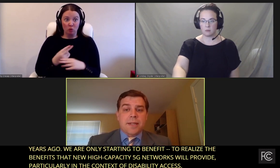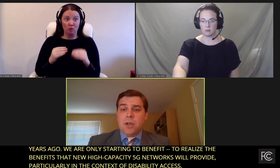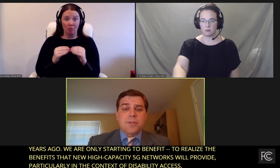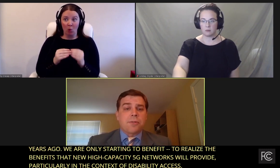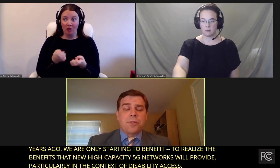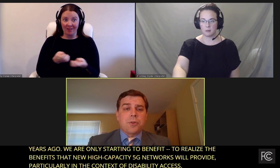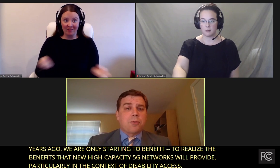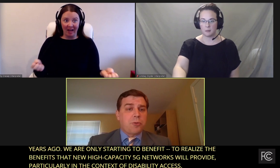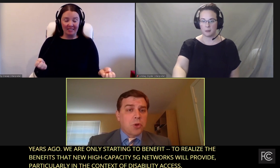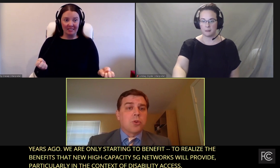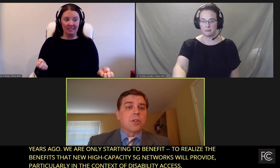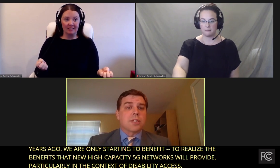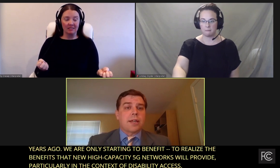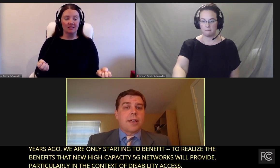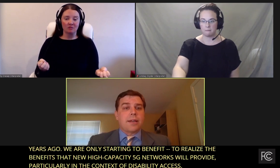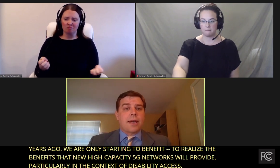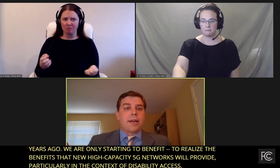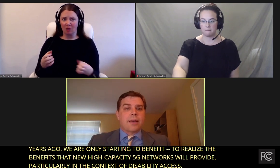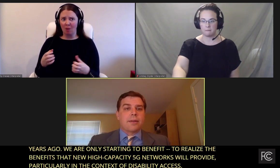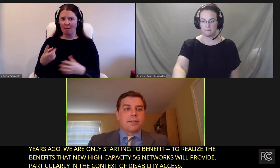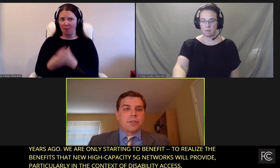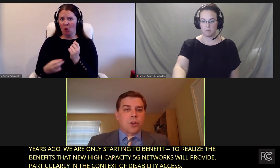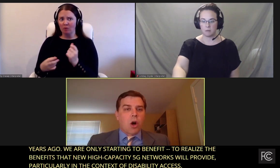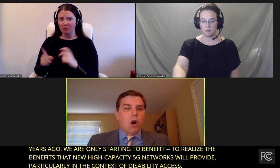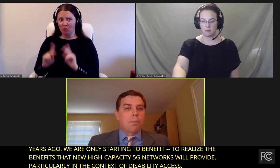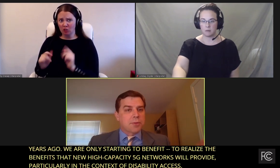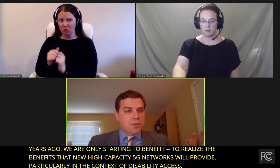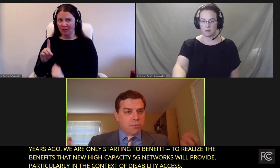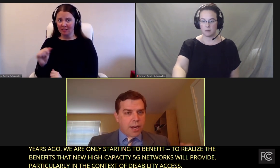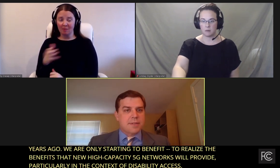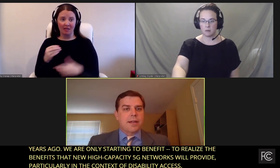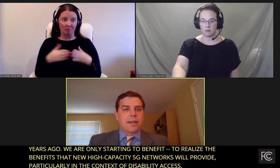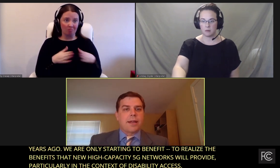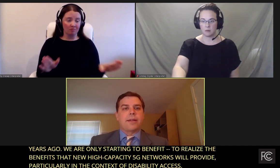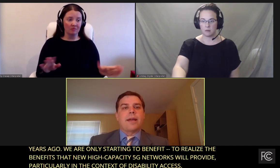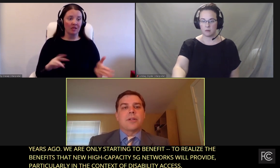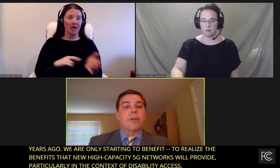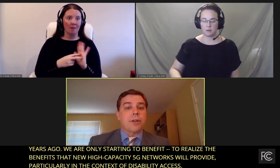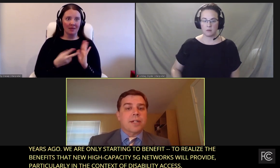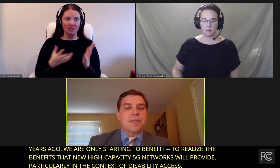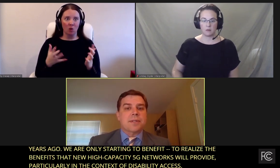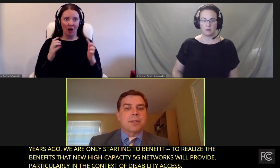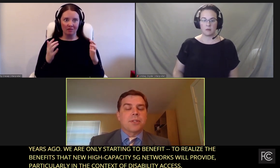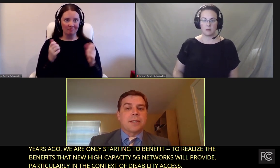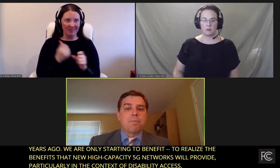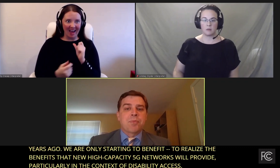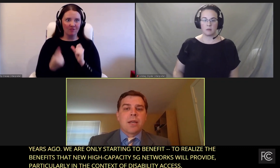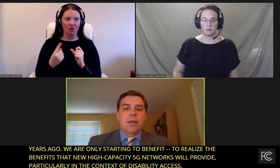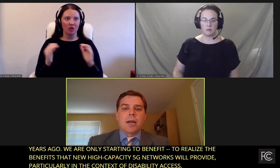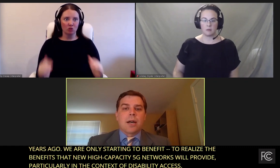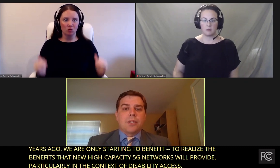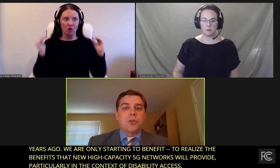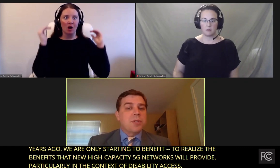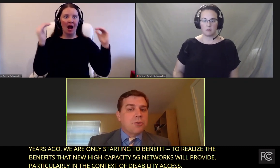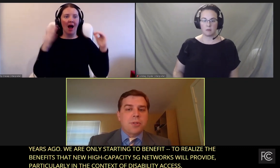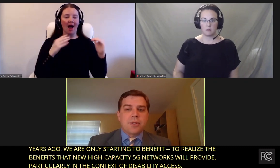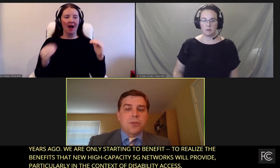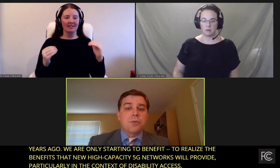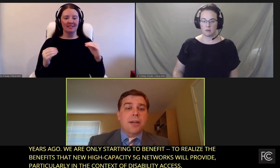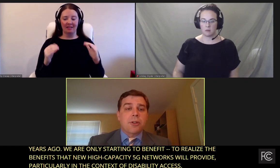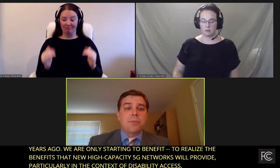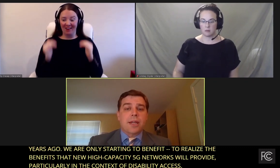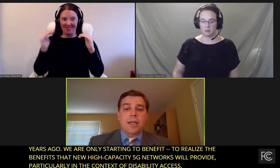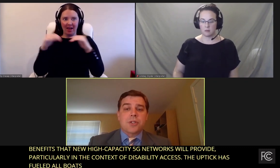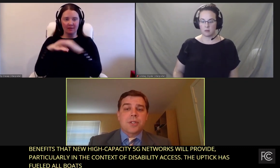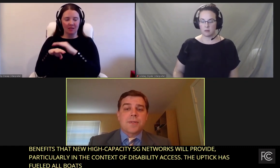disabilities has also fueled a, you know, all boats to rise and greater accessibility. New to